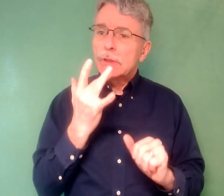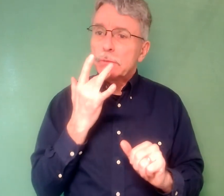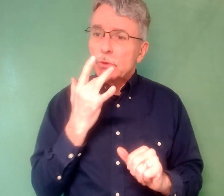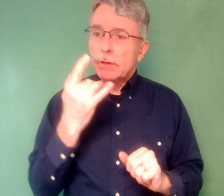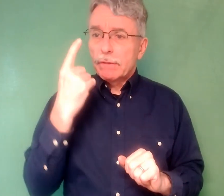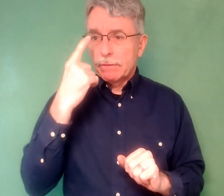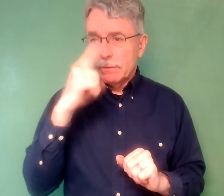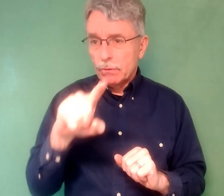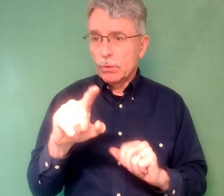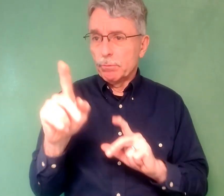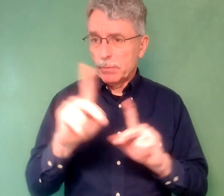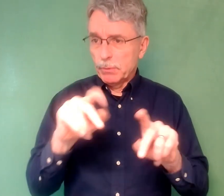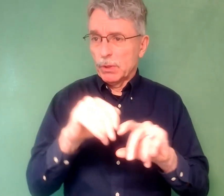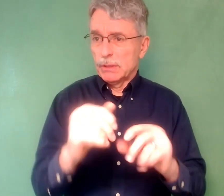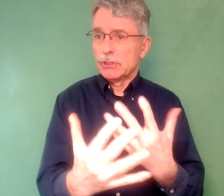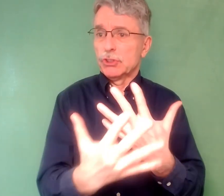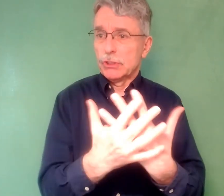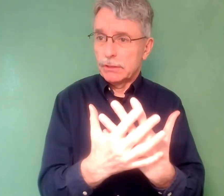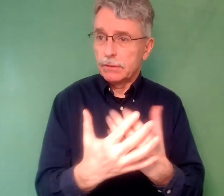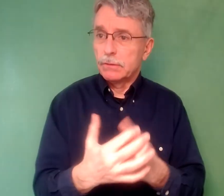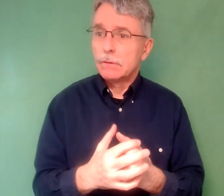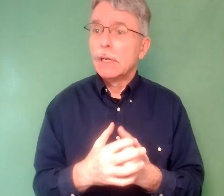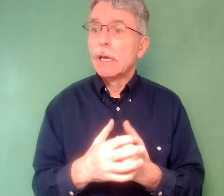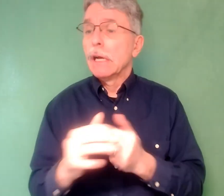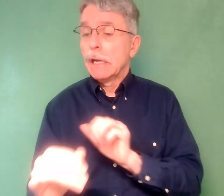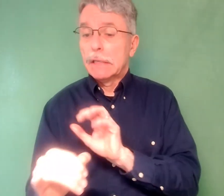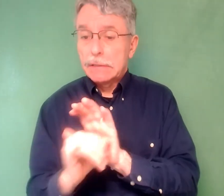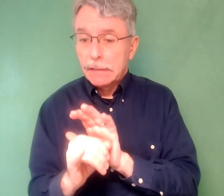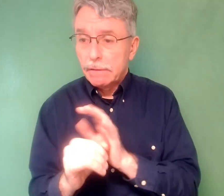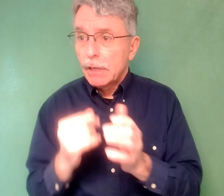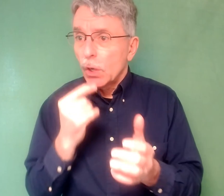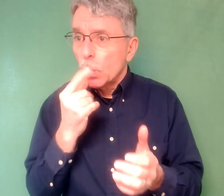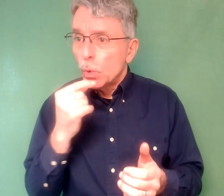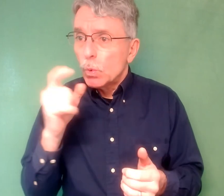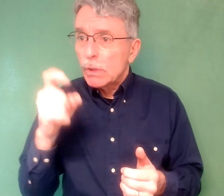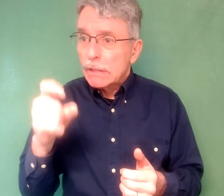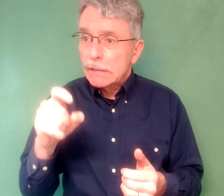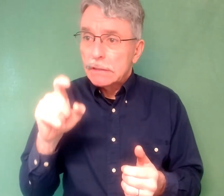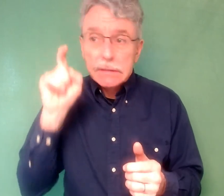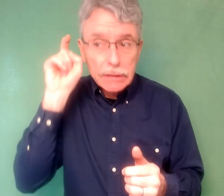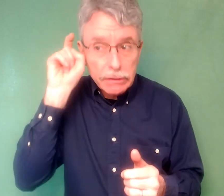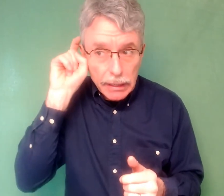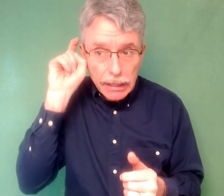If you they the general and at time on House, that are least sure to in the same situation. So put these doors, let's-based that do those of get notcaster,